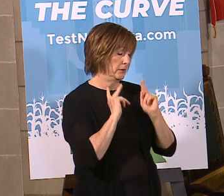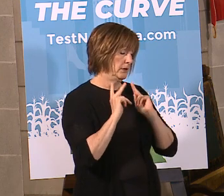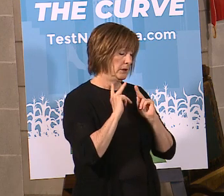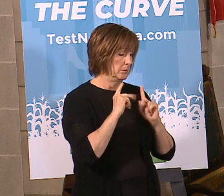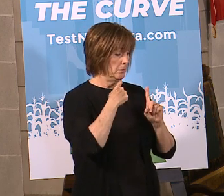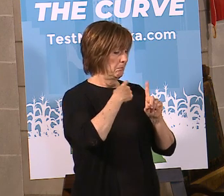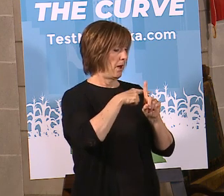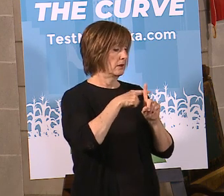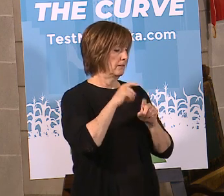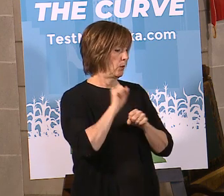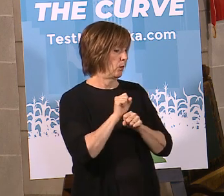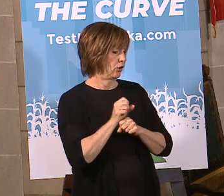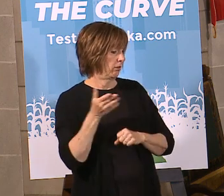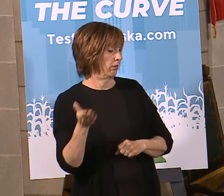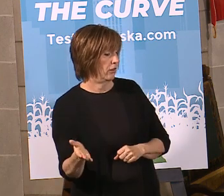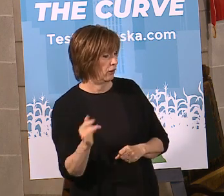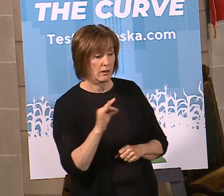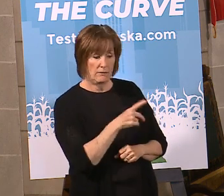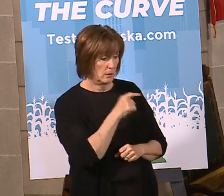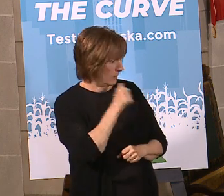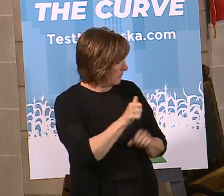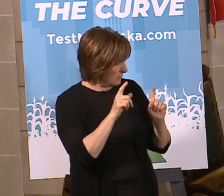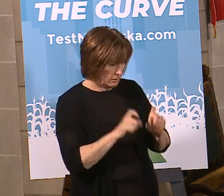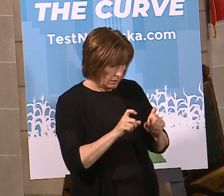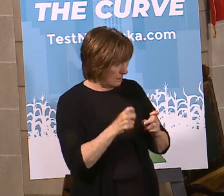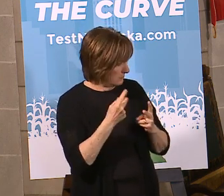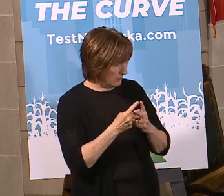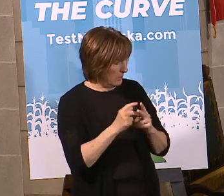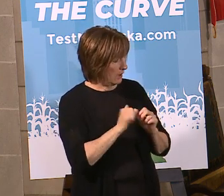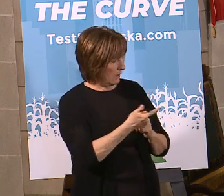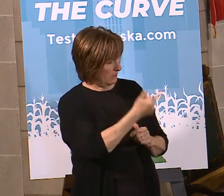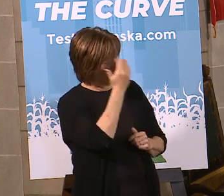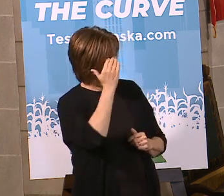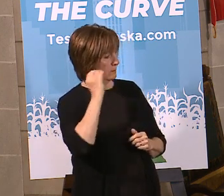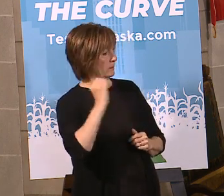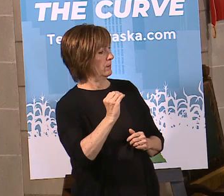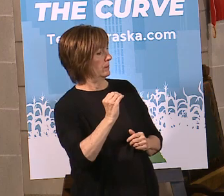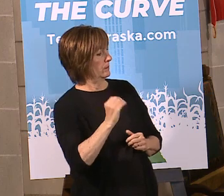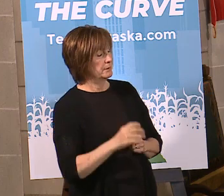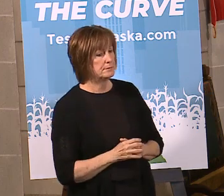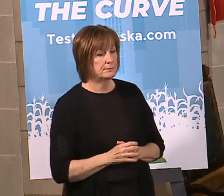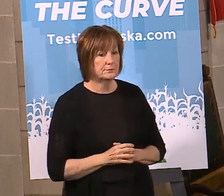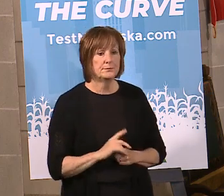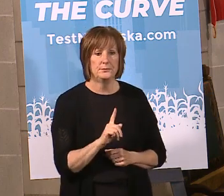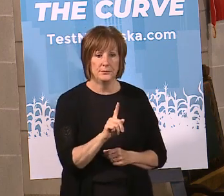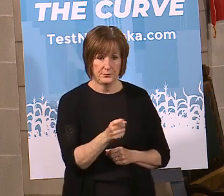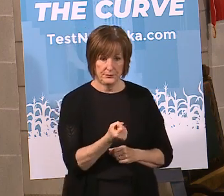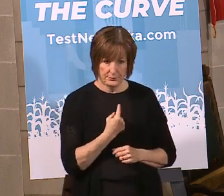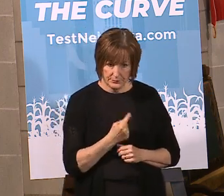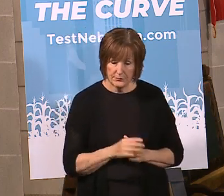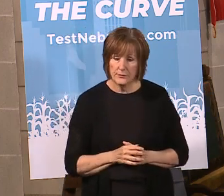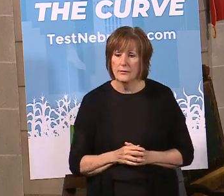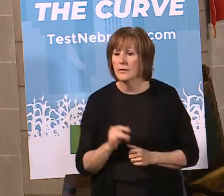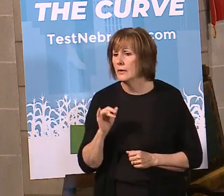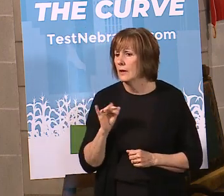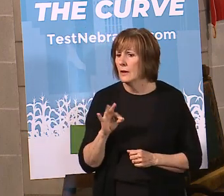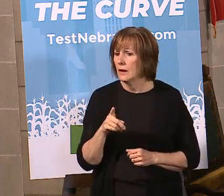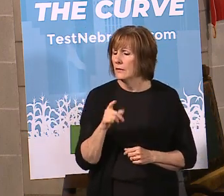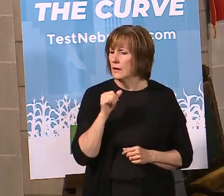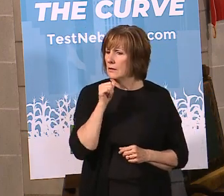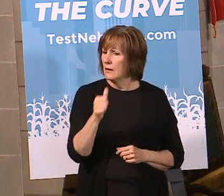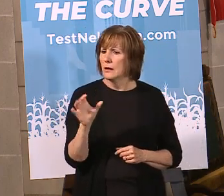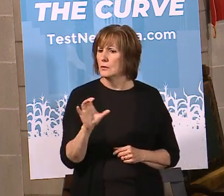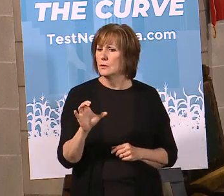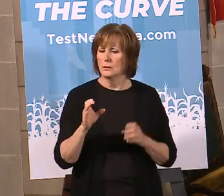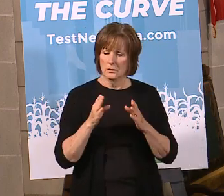positive work? And if you don't test inmates, how do you know that there are no cases? So, the question was, if you're not going to do